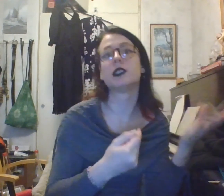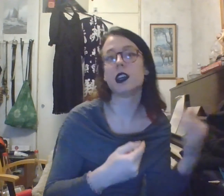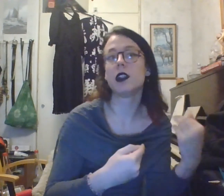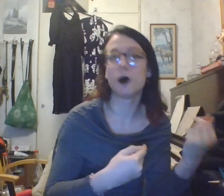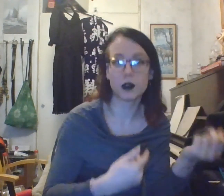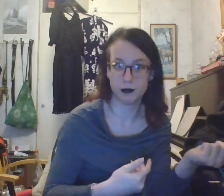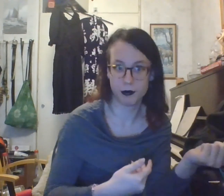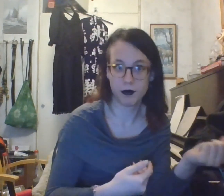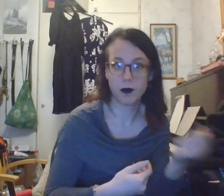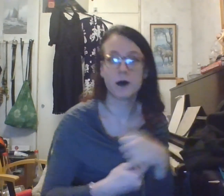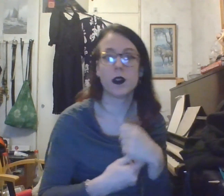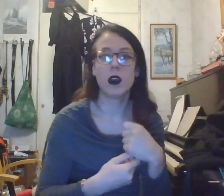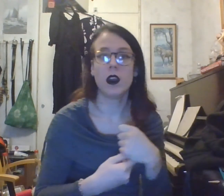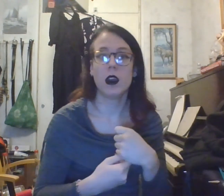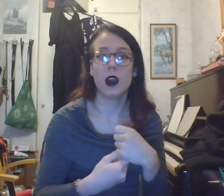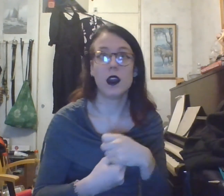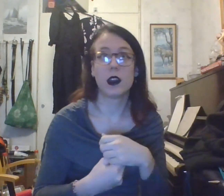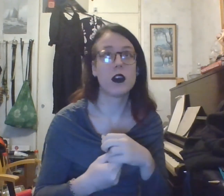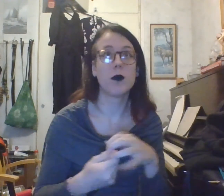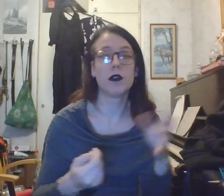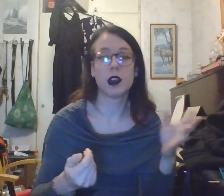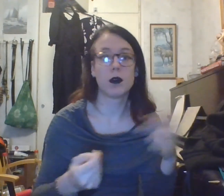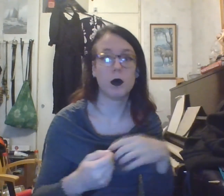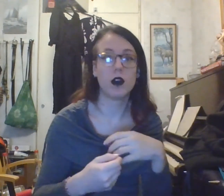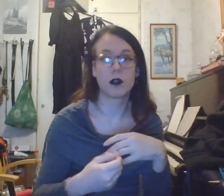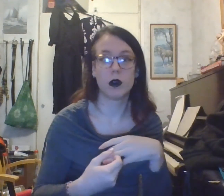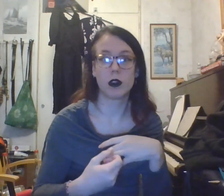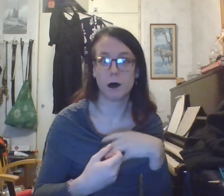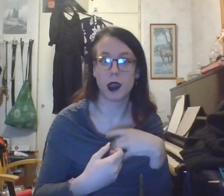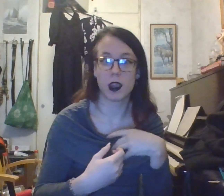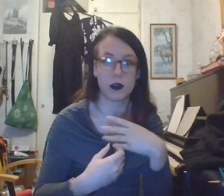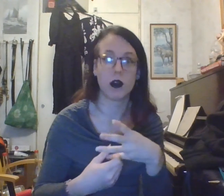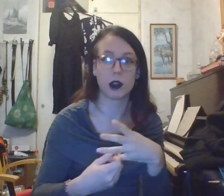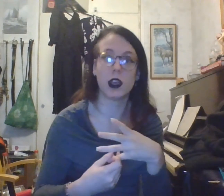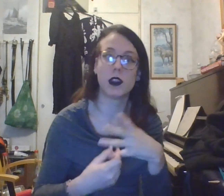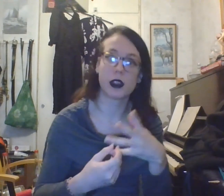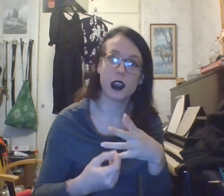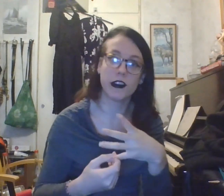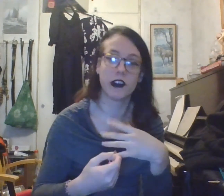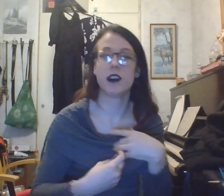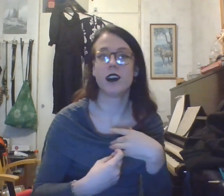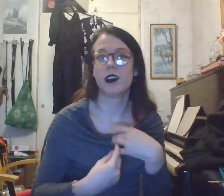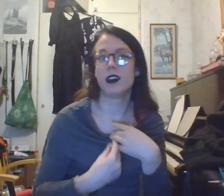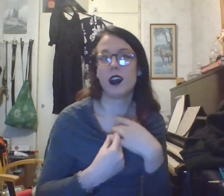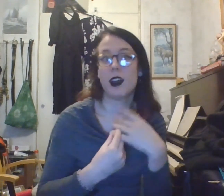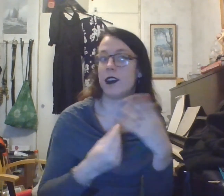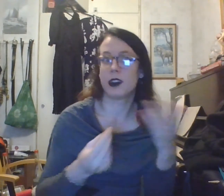want them. An example of this would, of course, be drug legalization. As